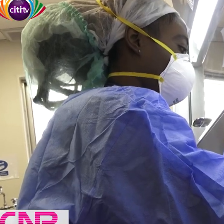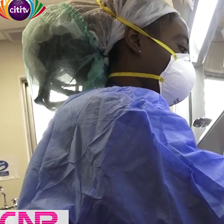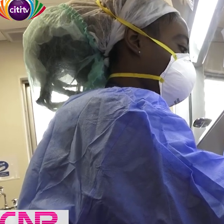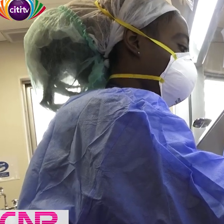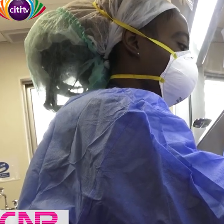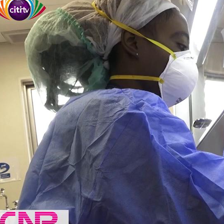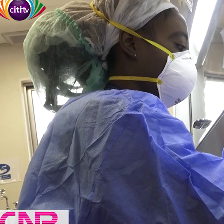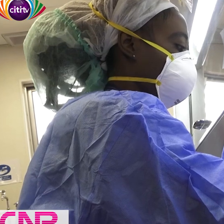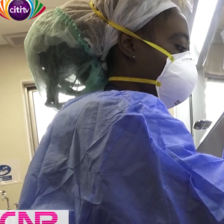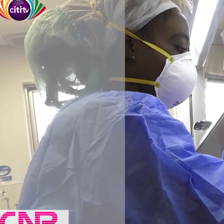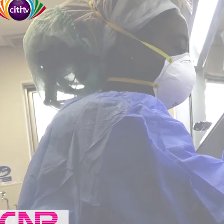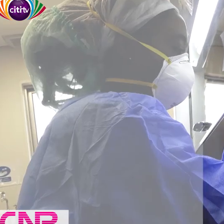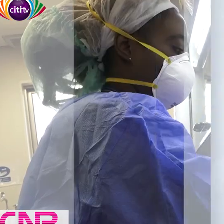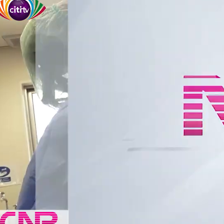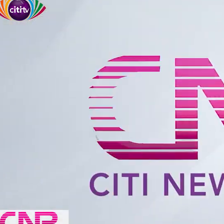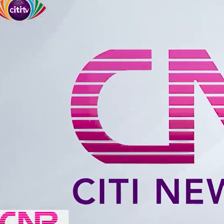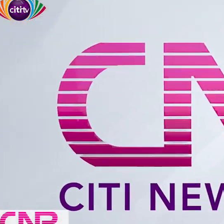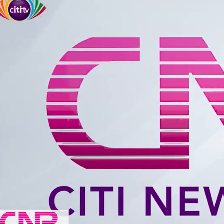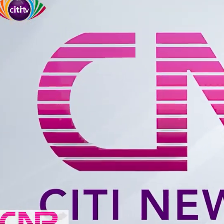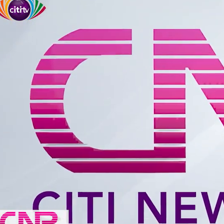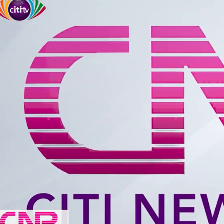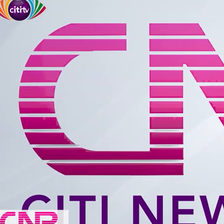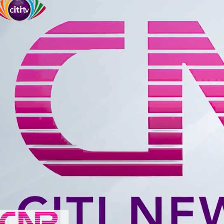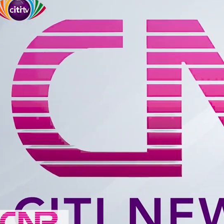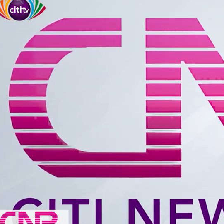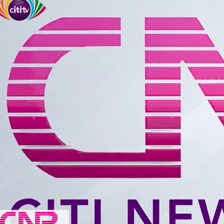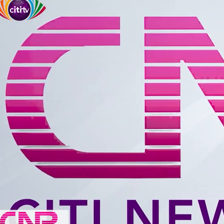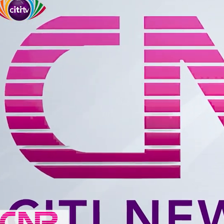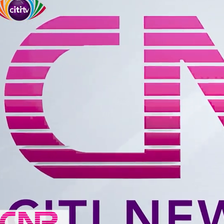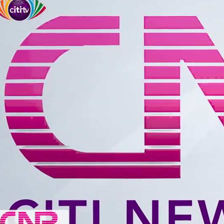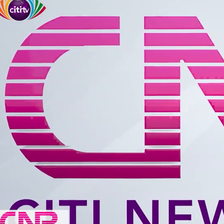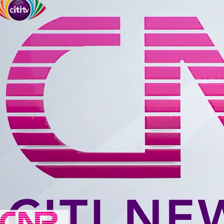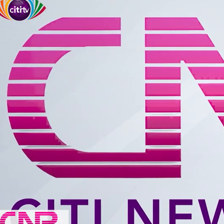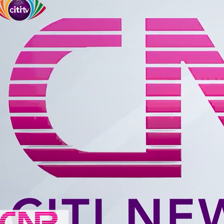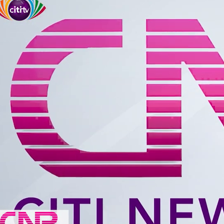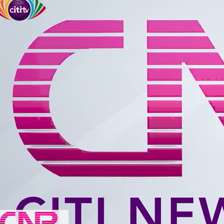is Kojo Achman reporting for City News.